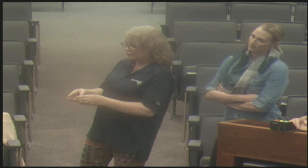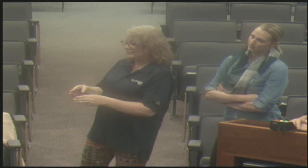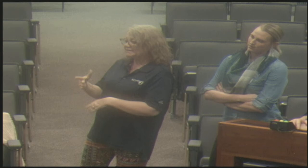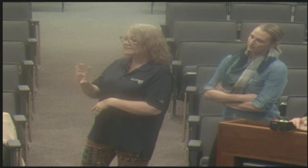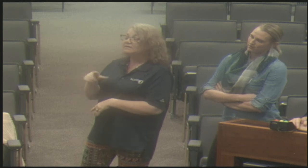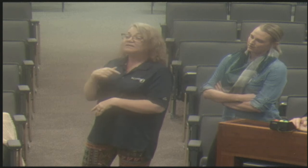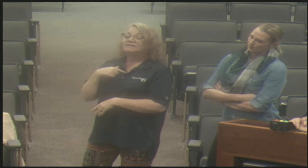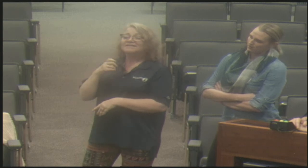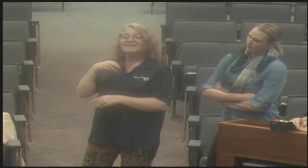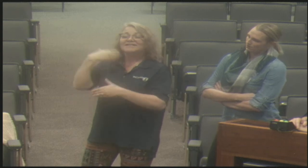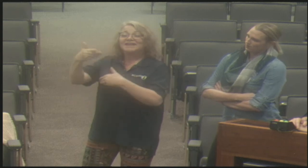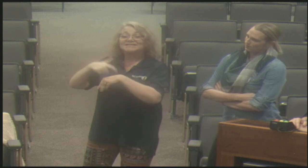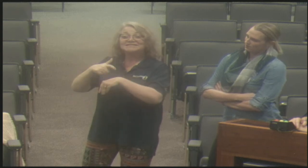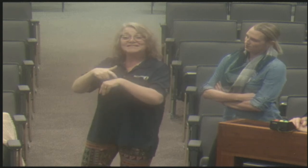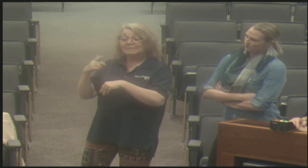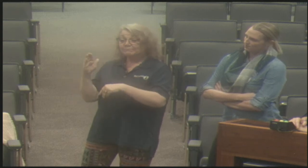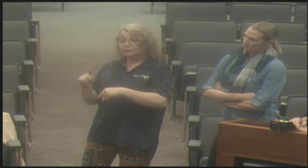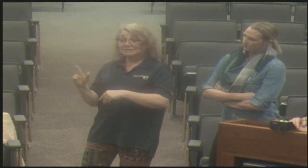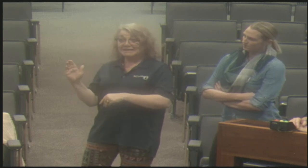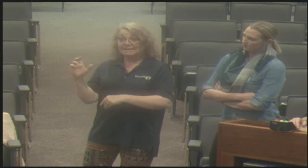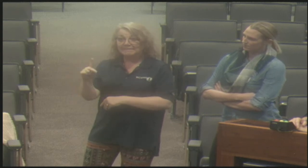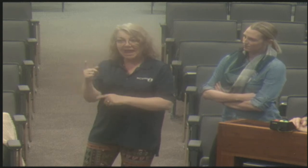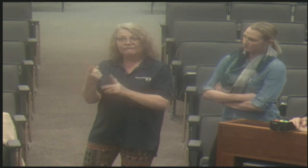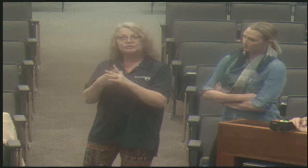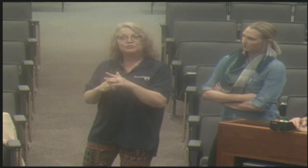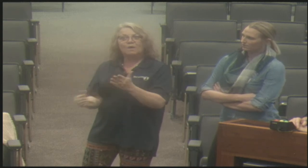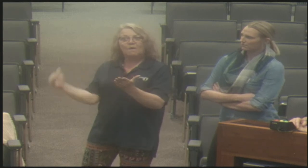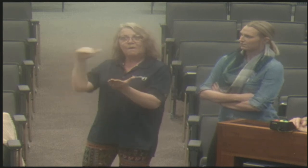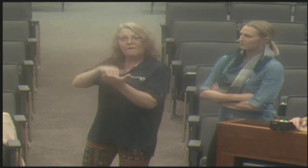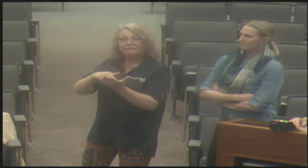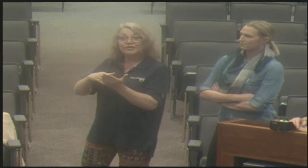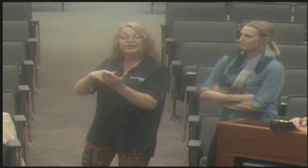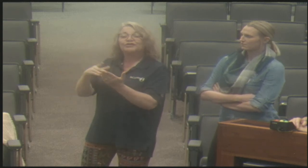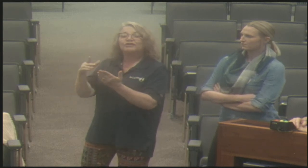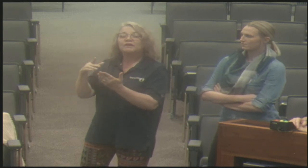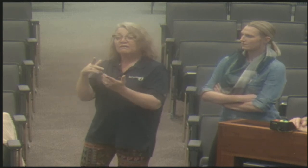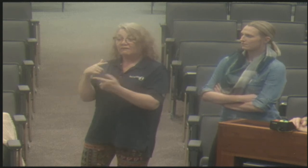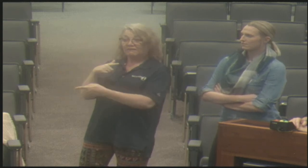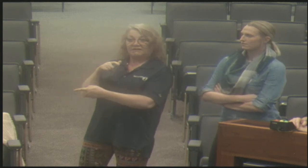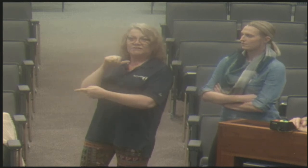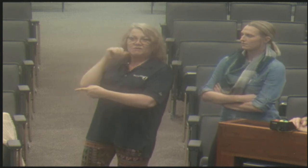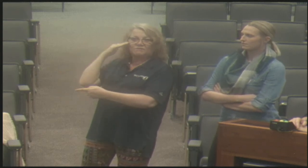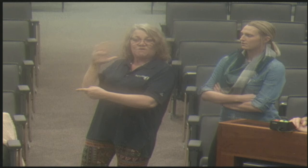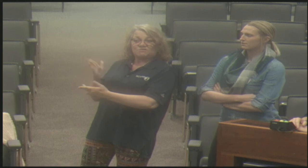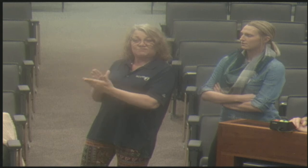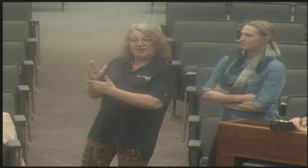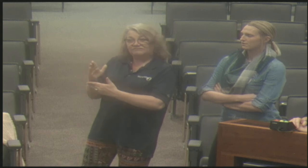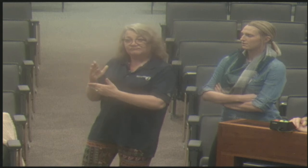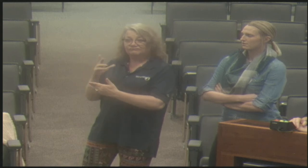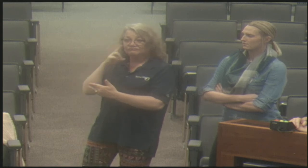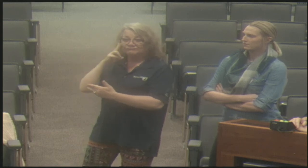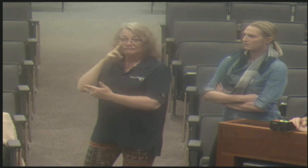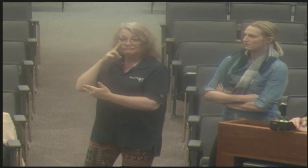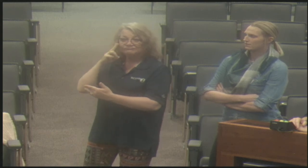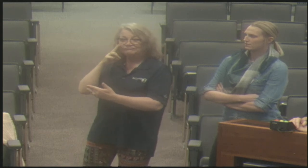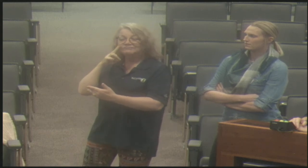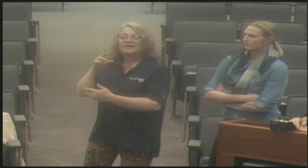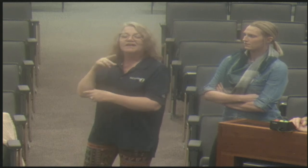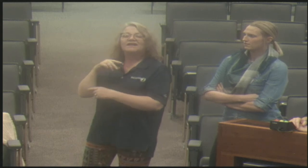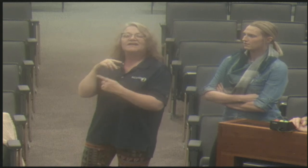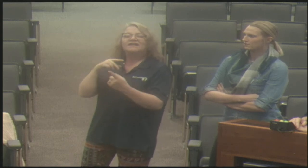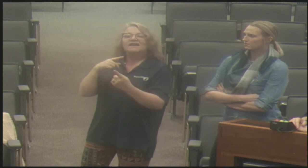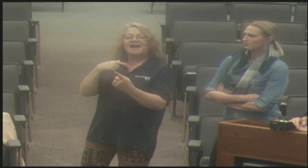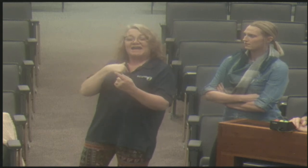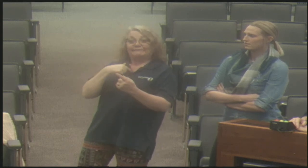Um, but I also address it with that consumer. And then when that person comes back again, they won't have to start all the way over,